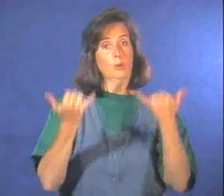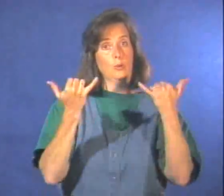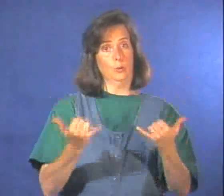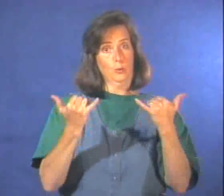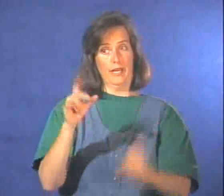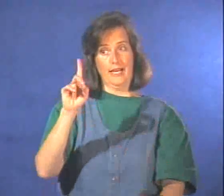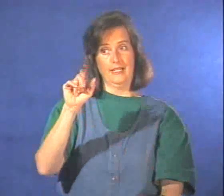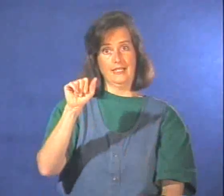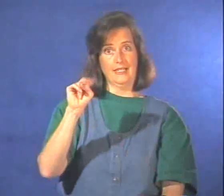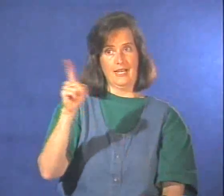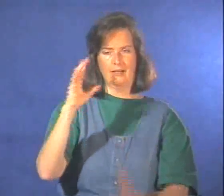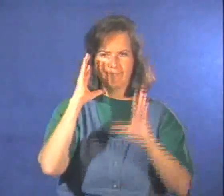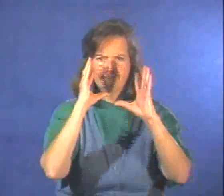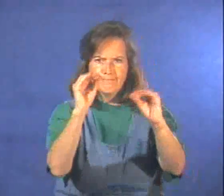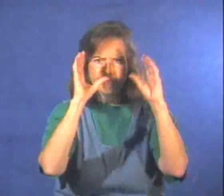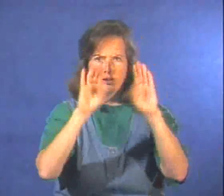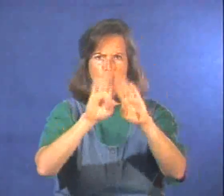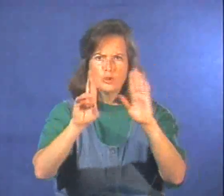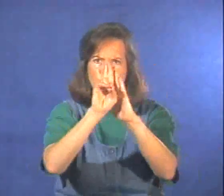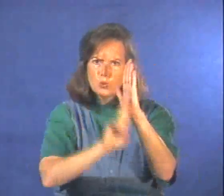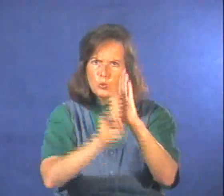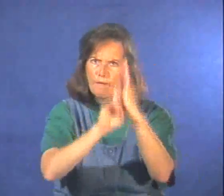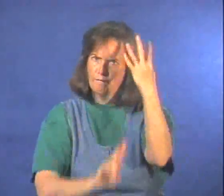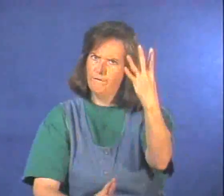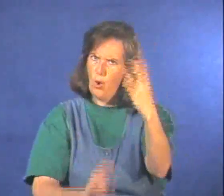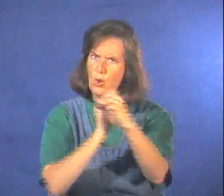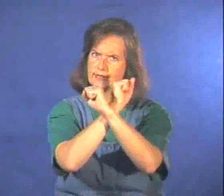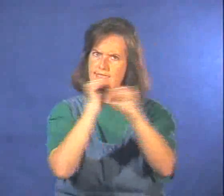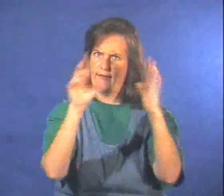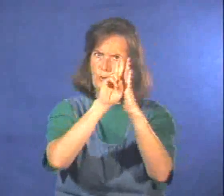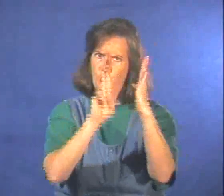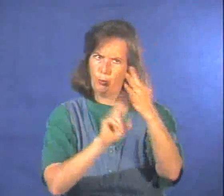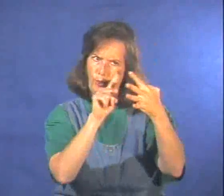Today, Dan will tell the children about four other safety rules.